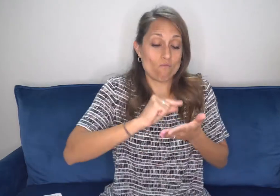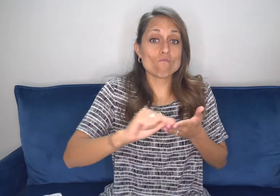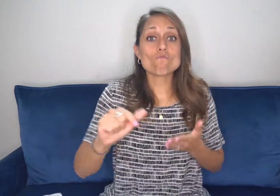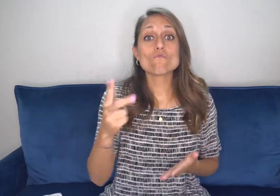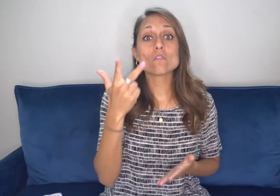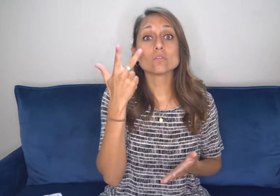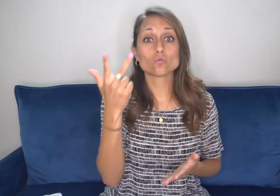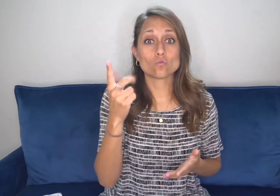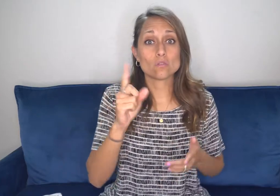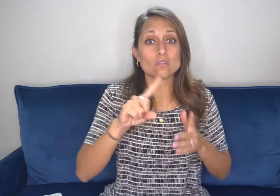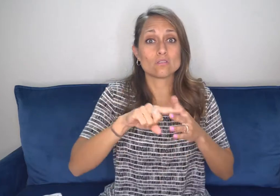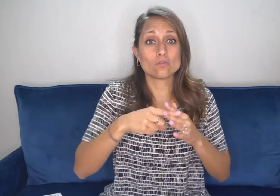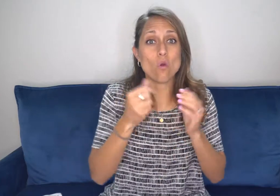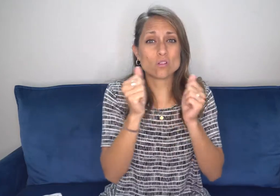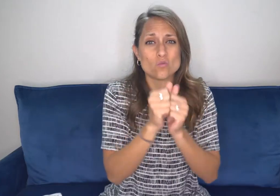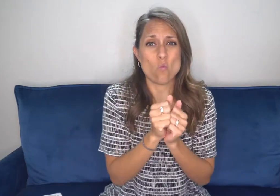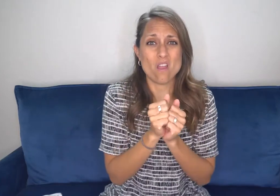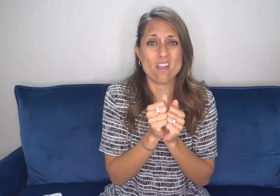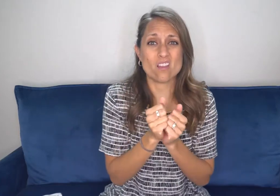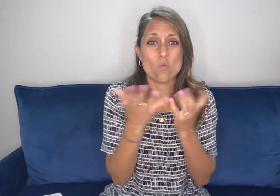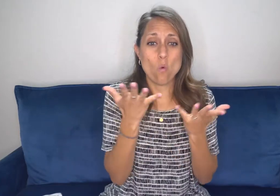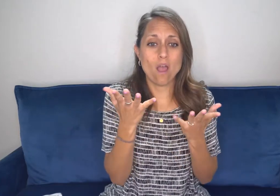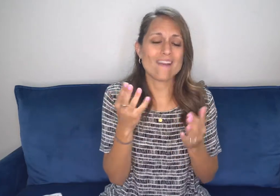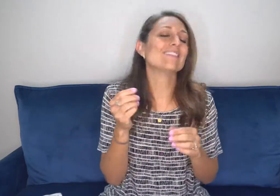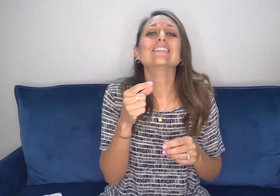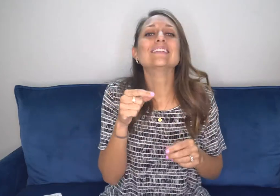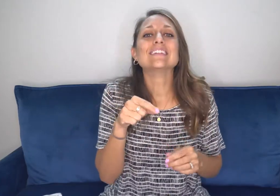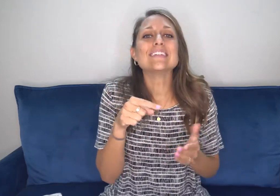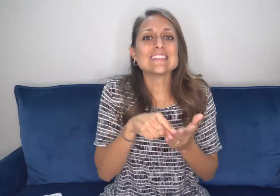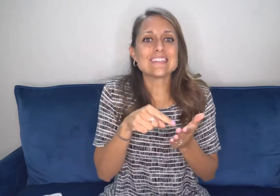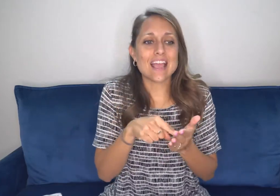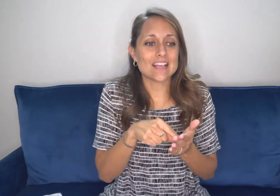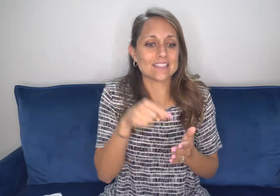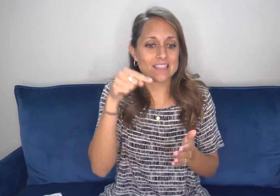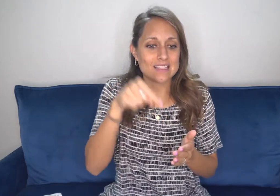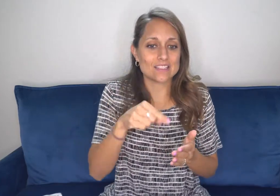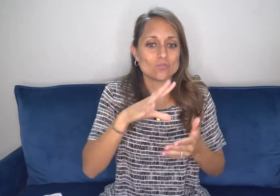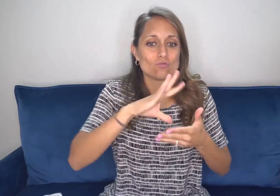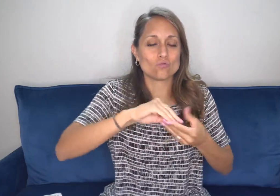ready to dig in. But verse three starts with